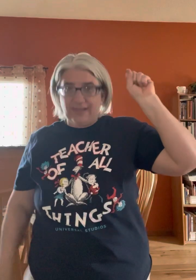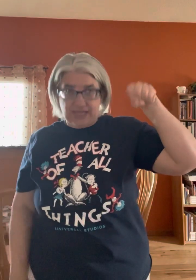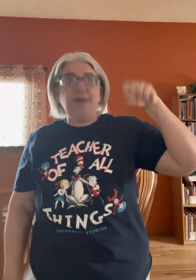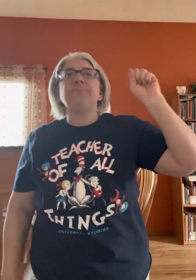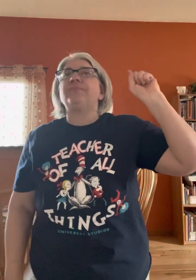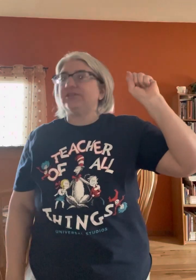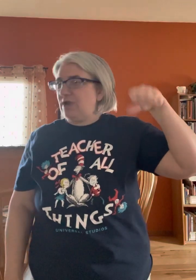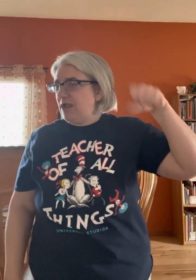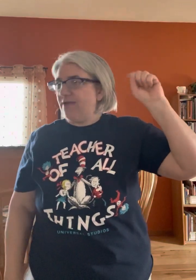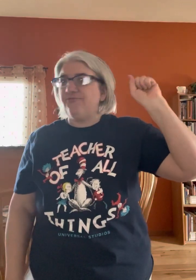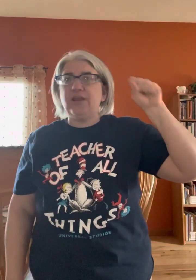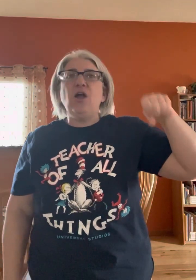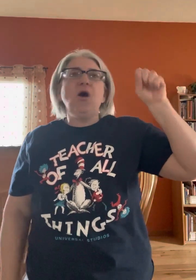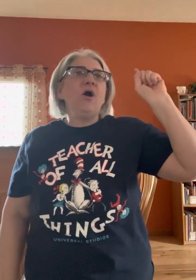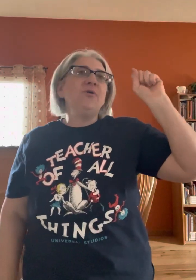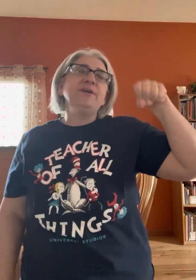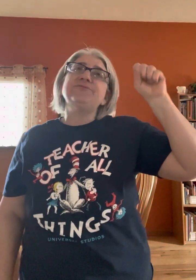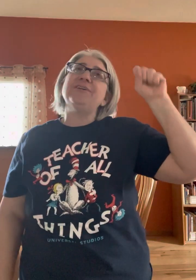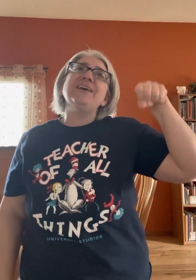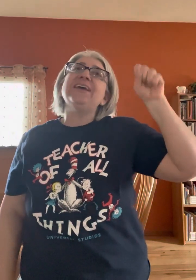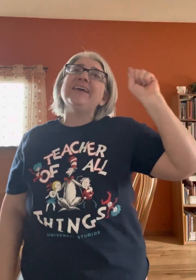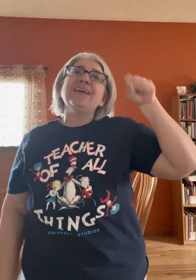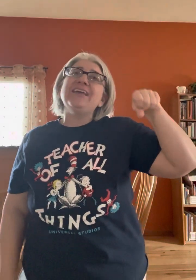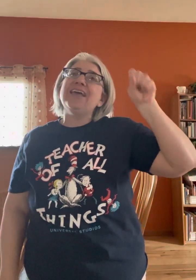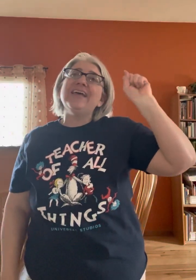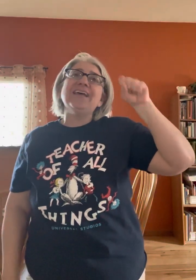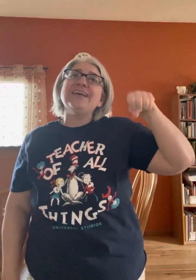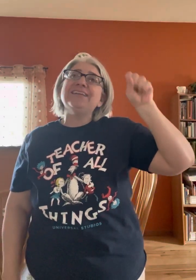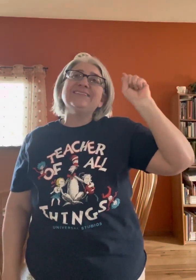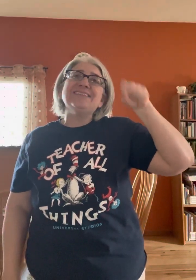like, yep, that's right, I'm free. Always free indeed.